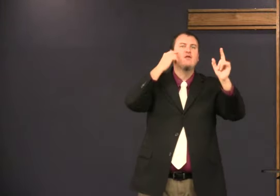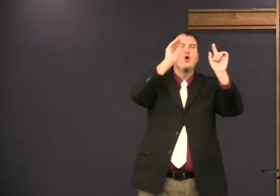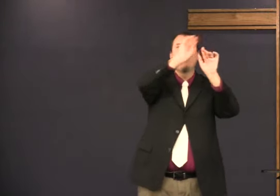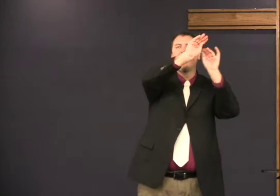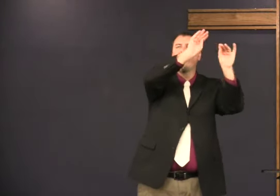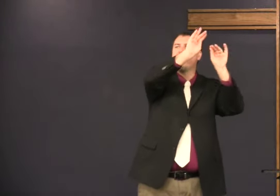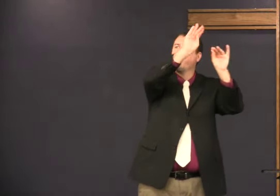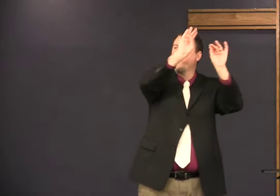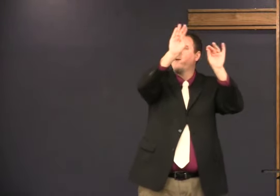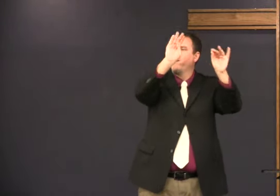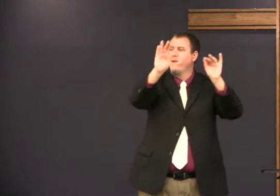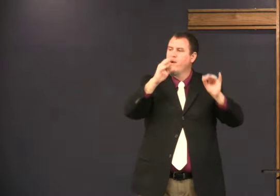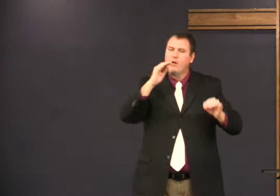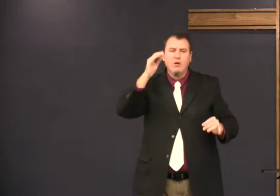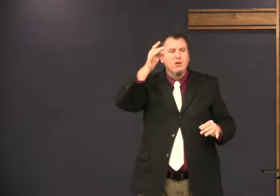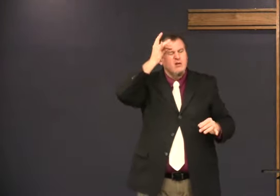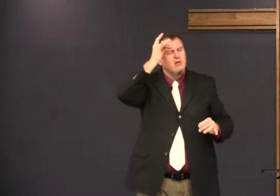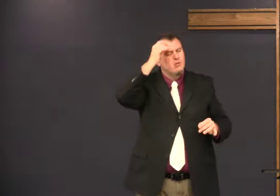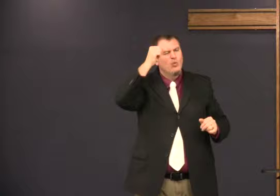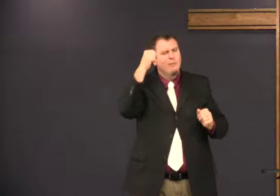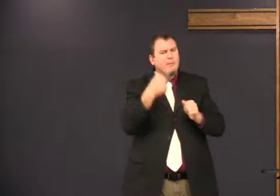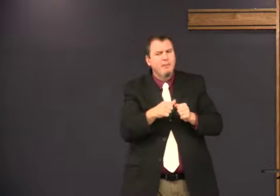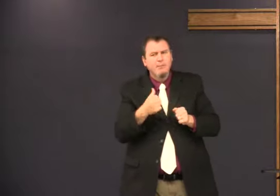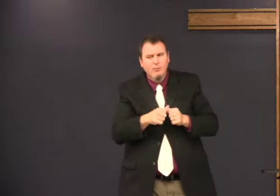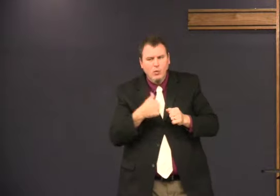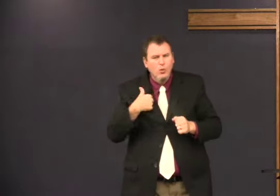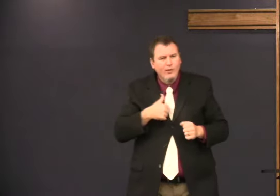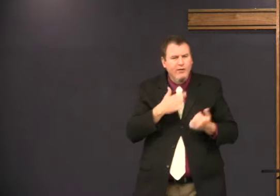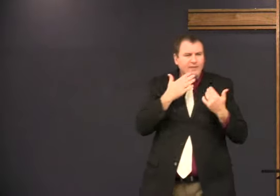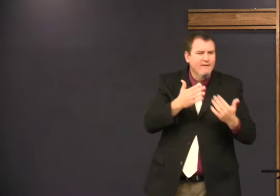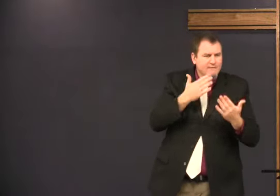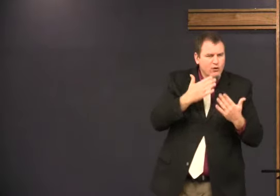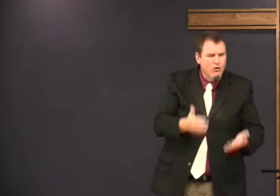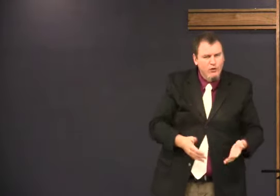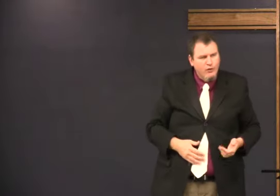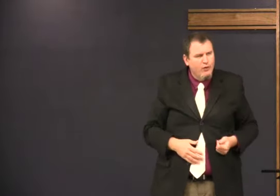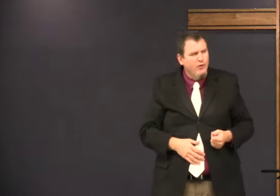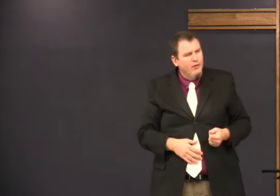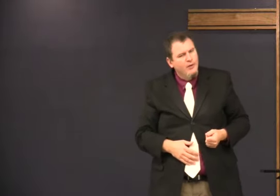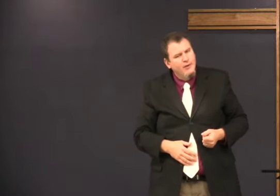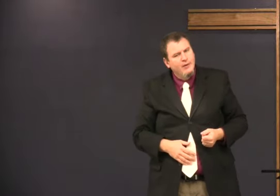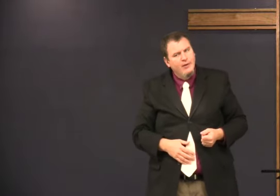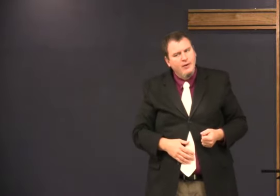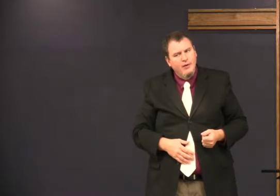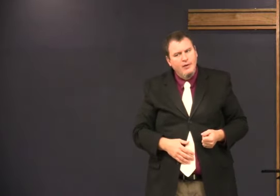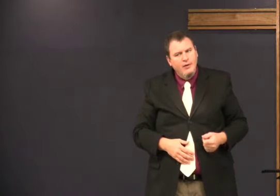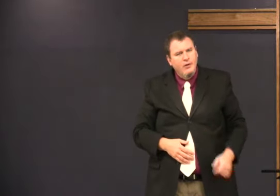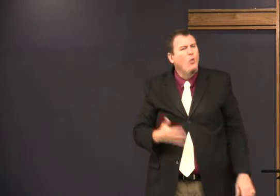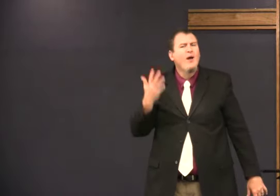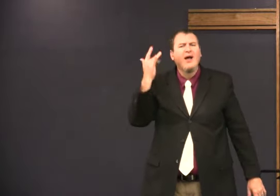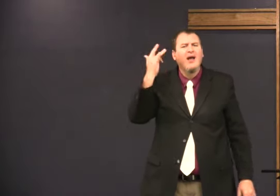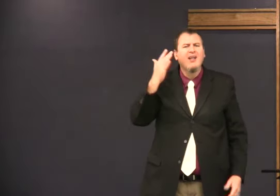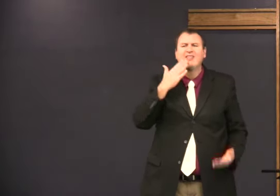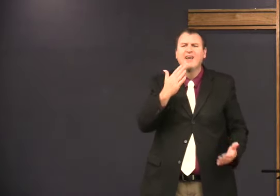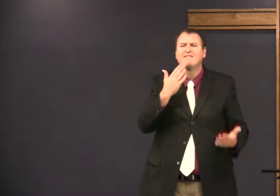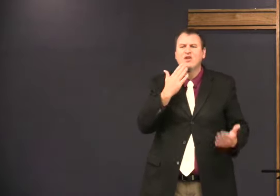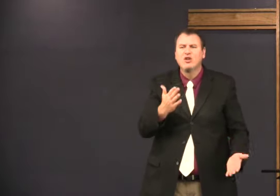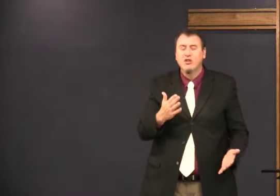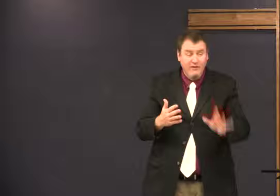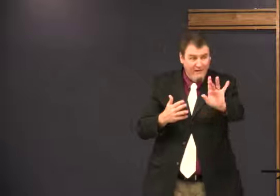to put on there things that we're thankful for to remind us to be thankful why are we